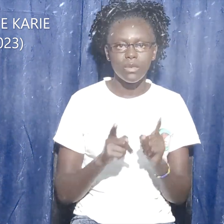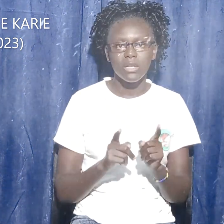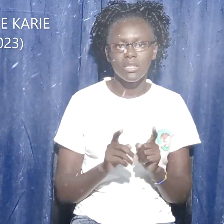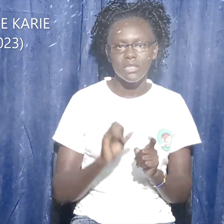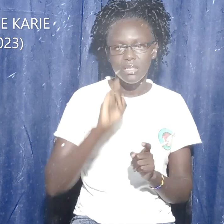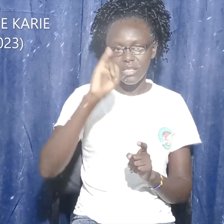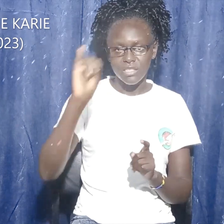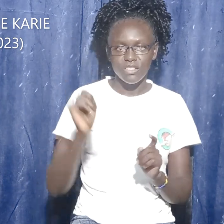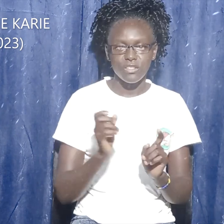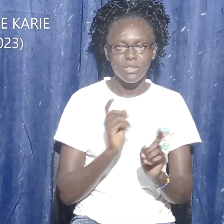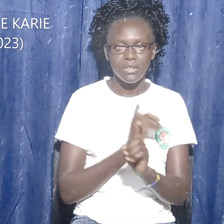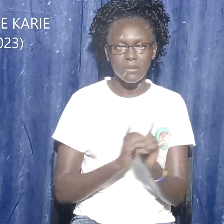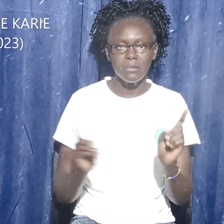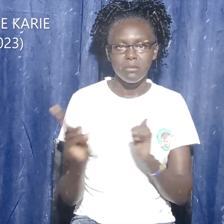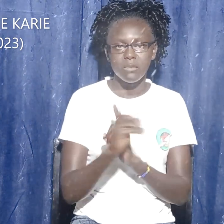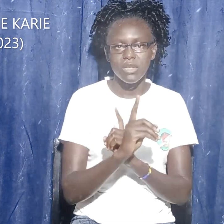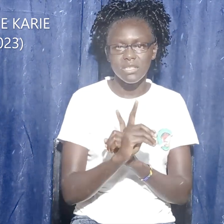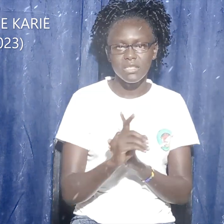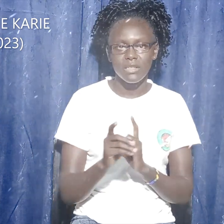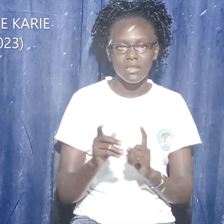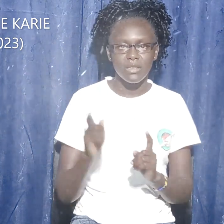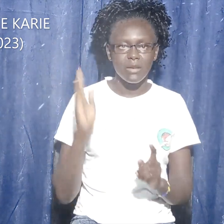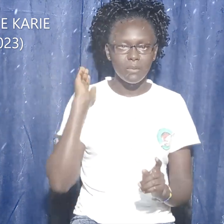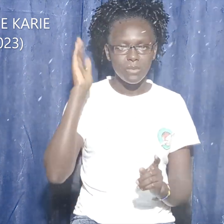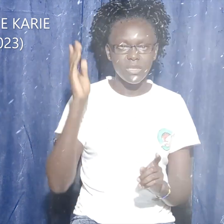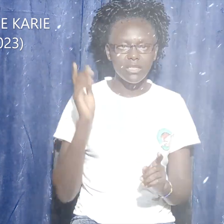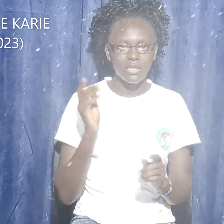Peter and reached there, the first one.